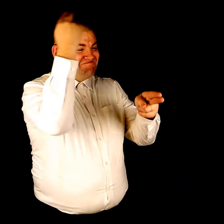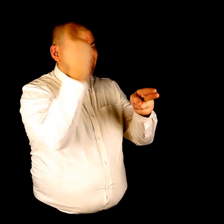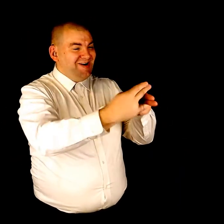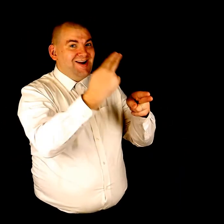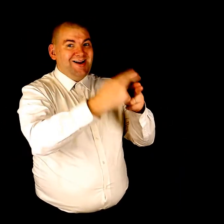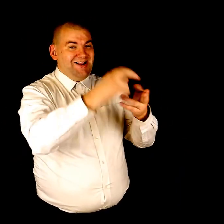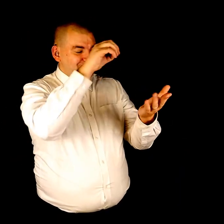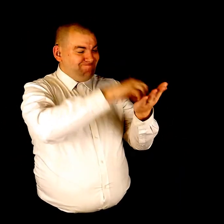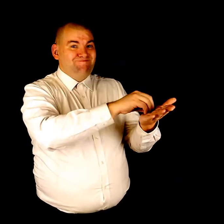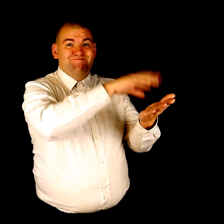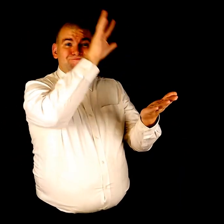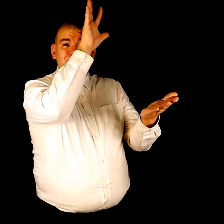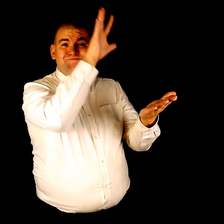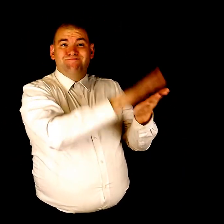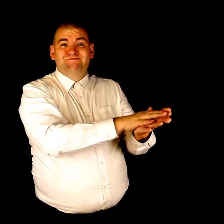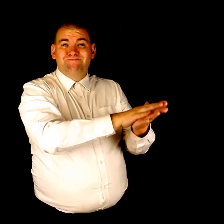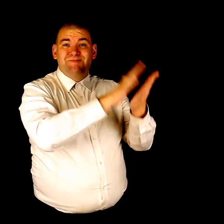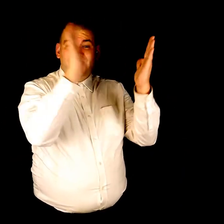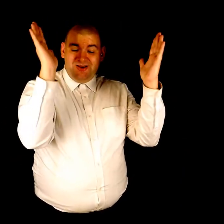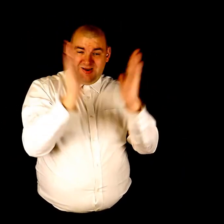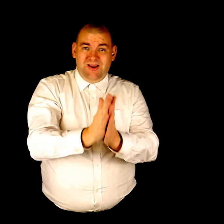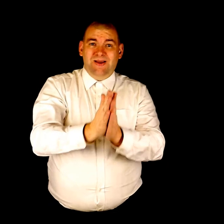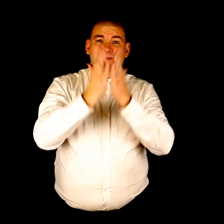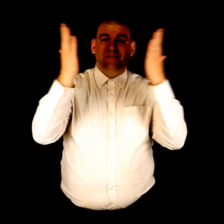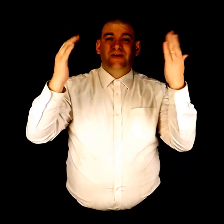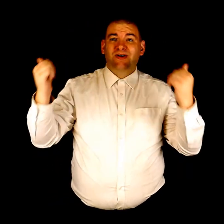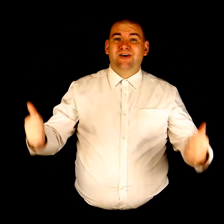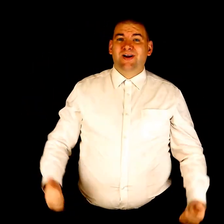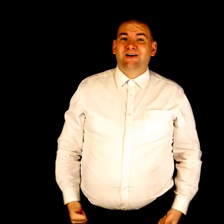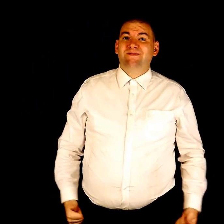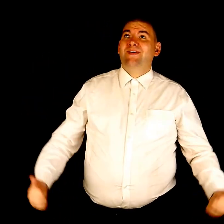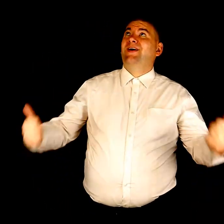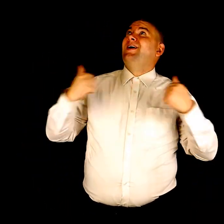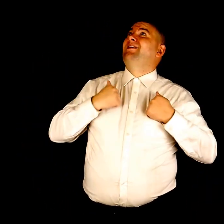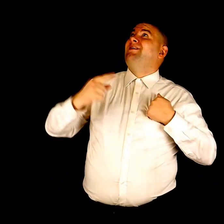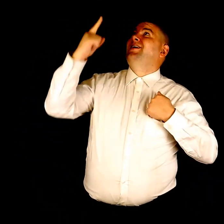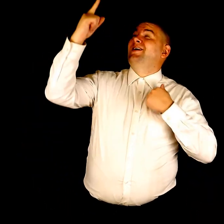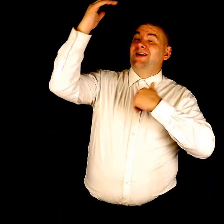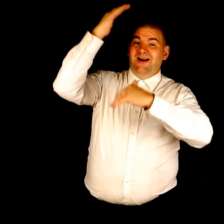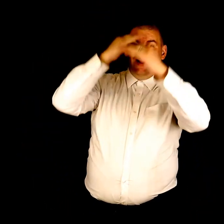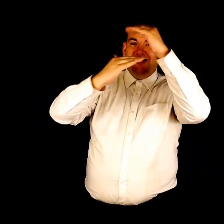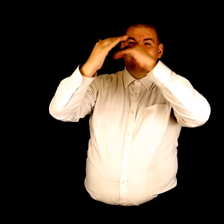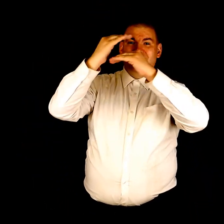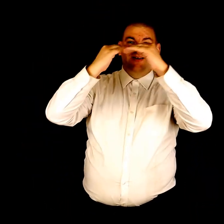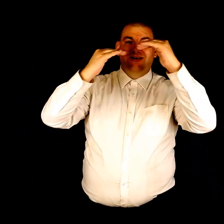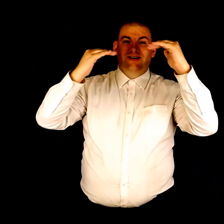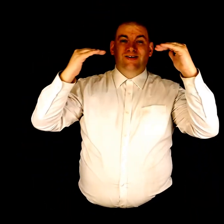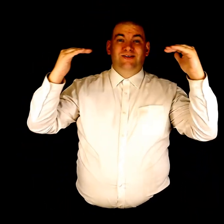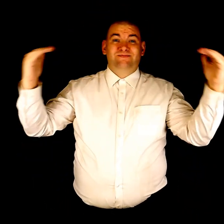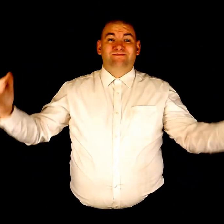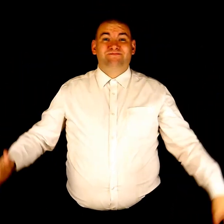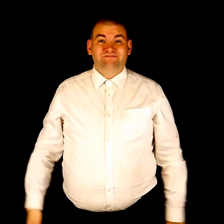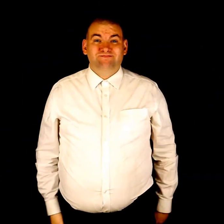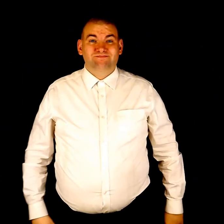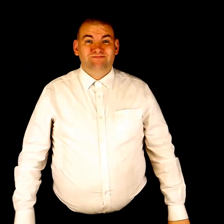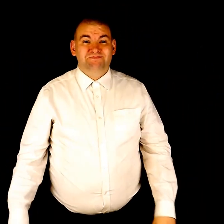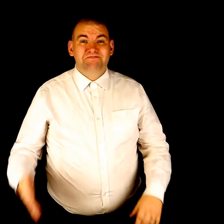my name is recorded in the book of life in heaven My